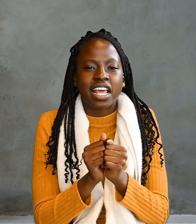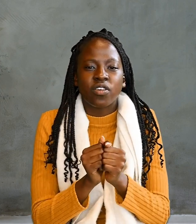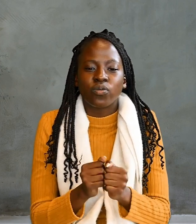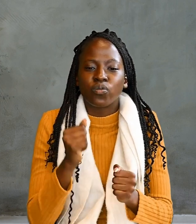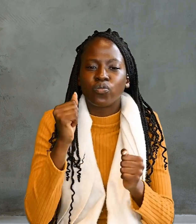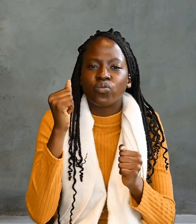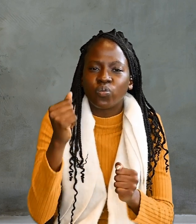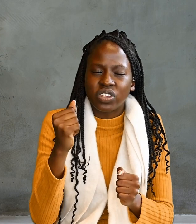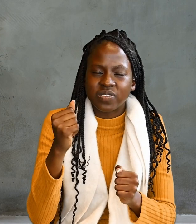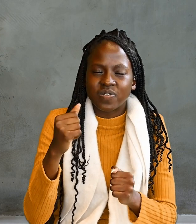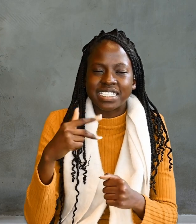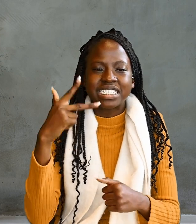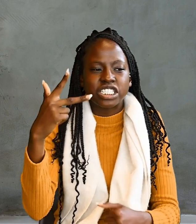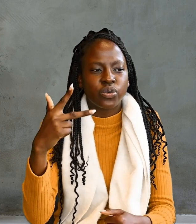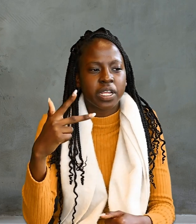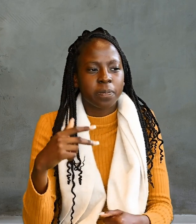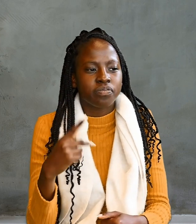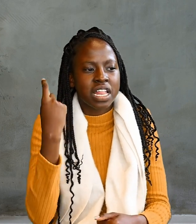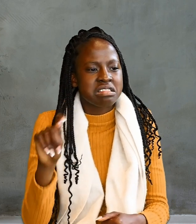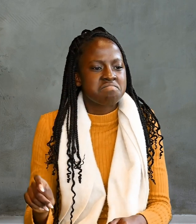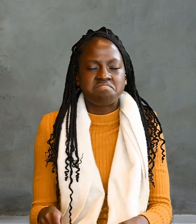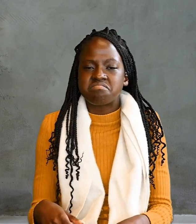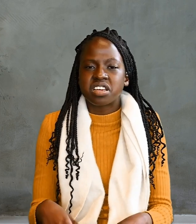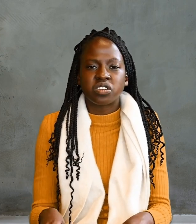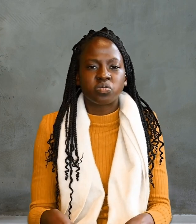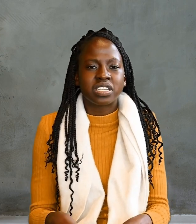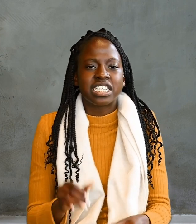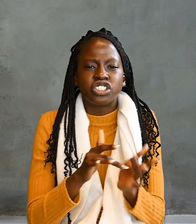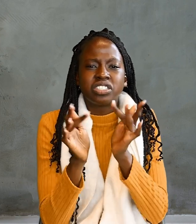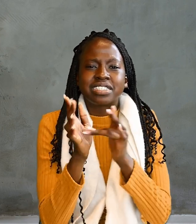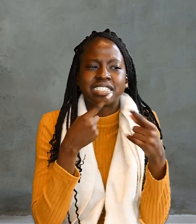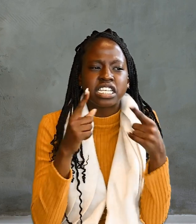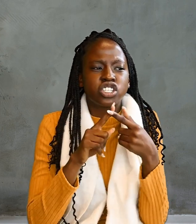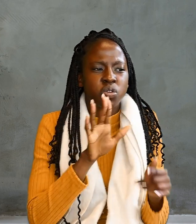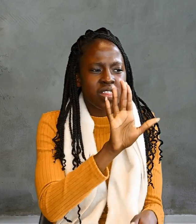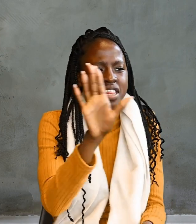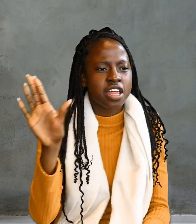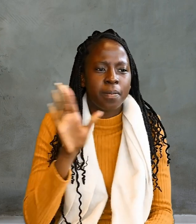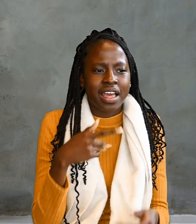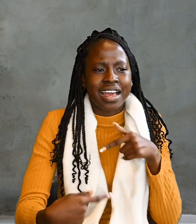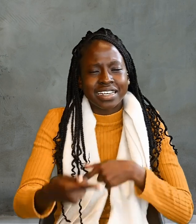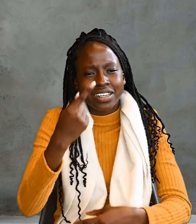the net was not torn. Jesus said to them, Come and have breakfast.